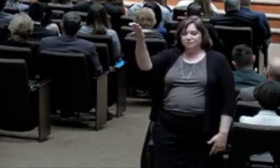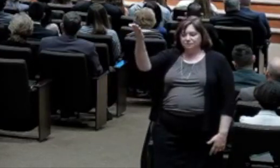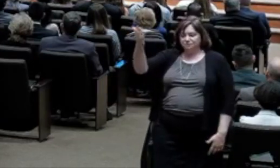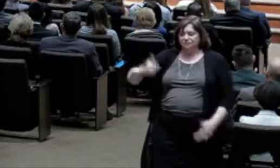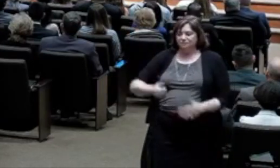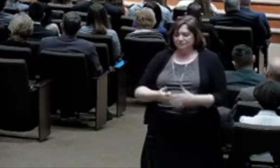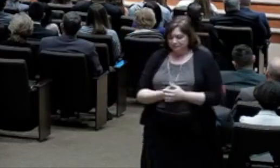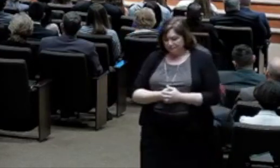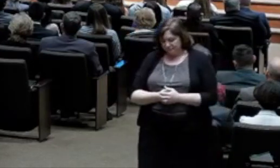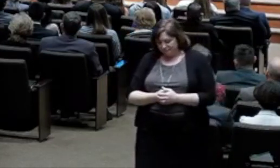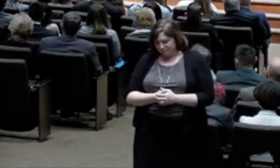Each day is